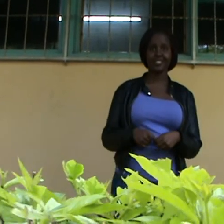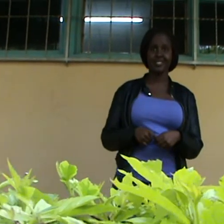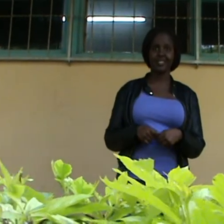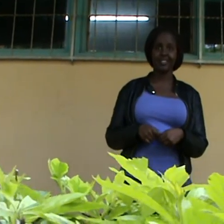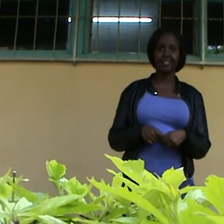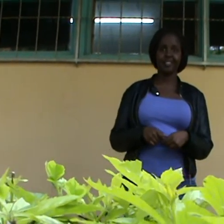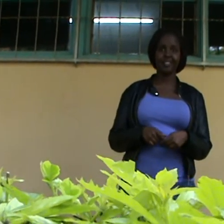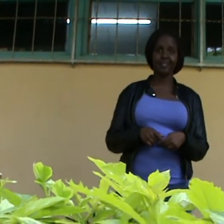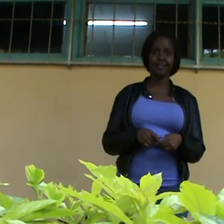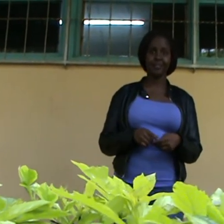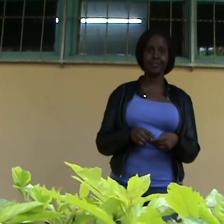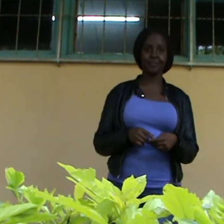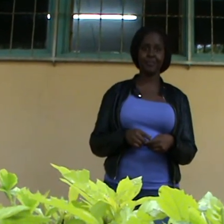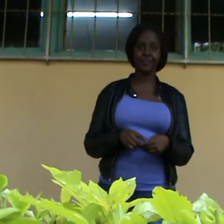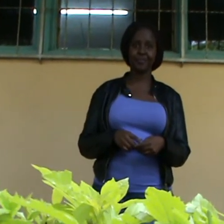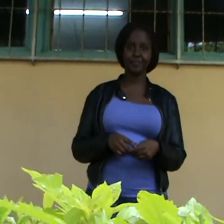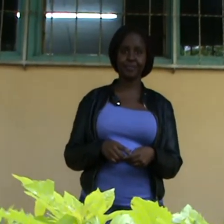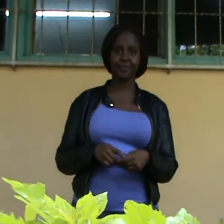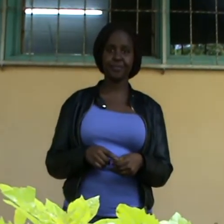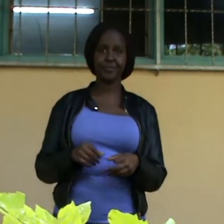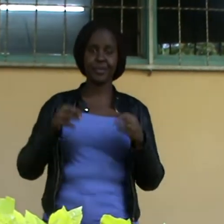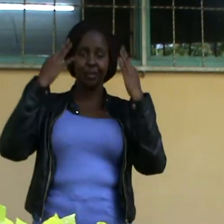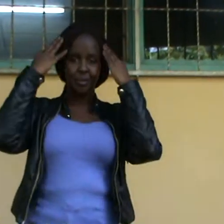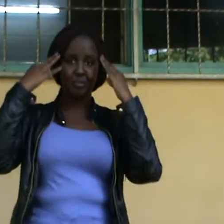The bride was sharing and finally it was.